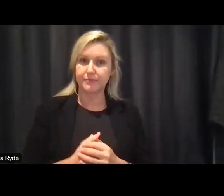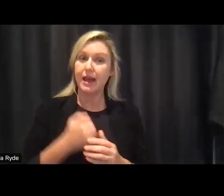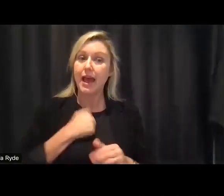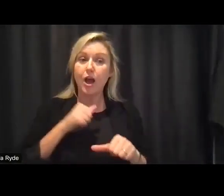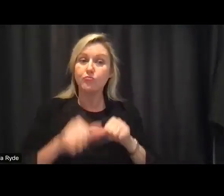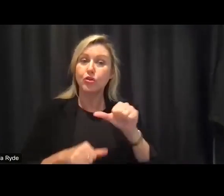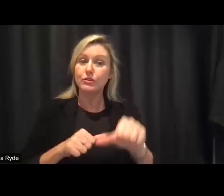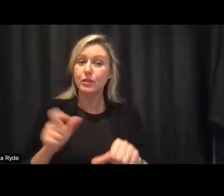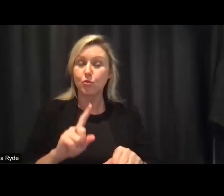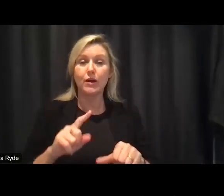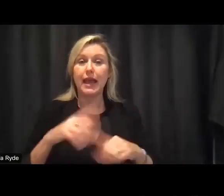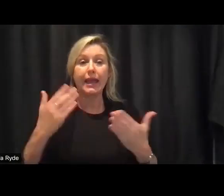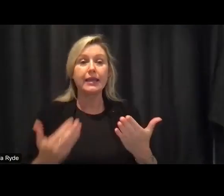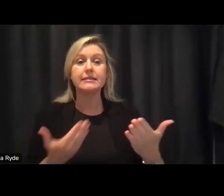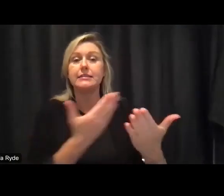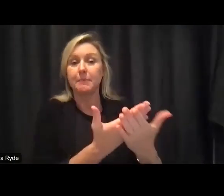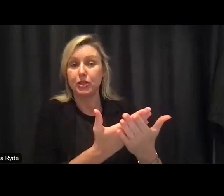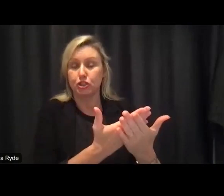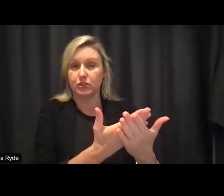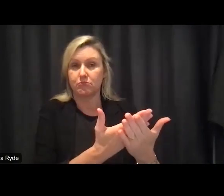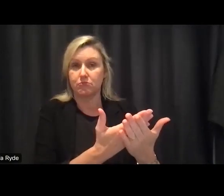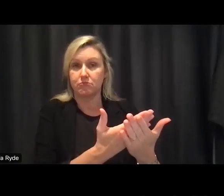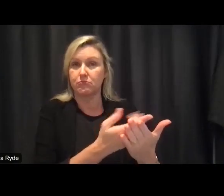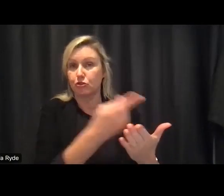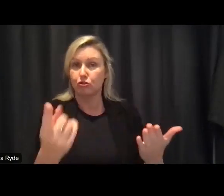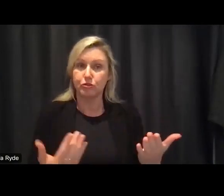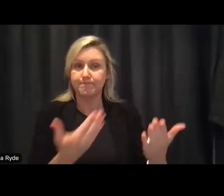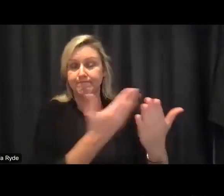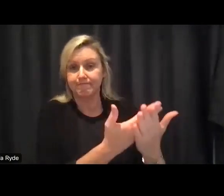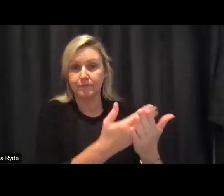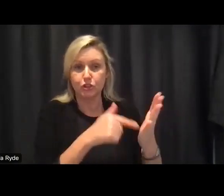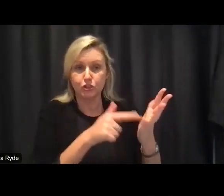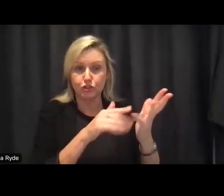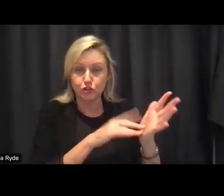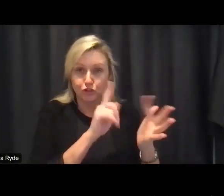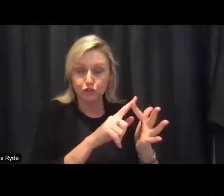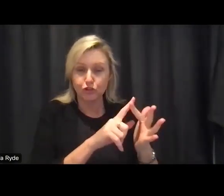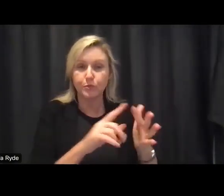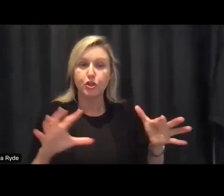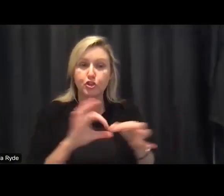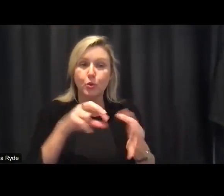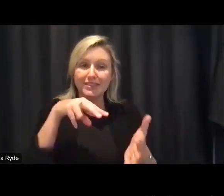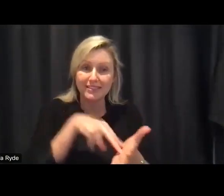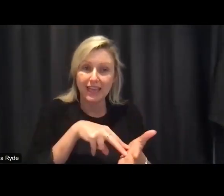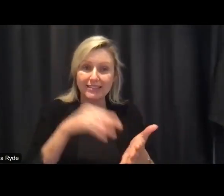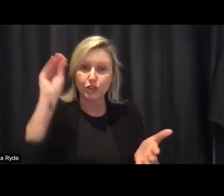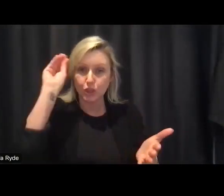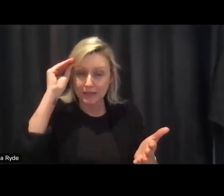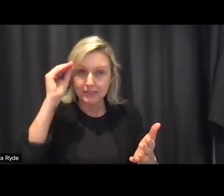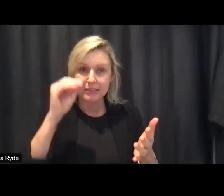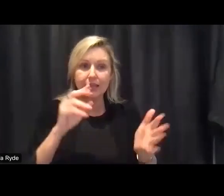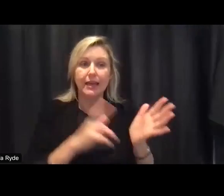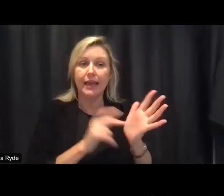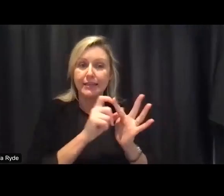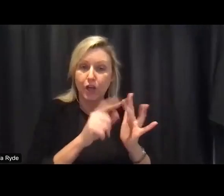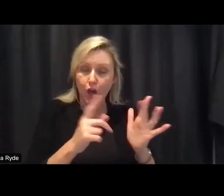submissions that people have made to the tune review to the joint standing committee um to the ndia